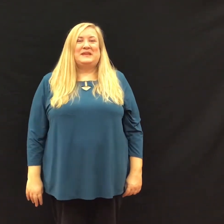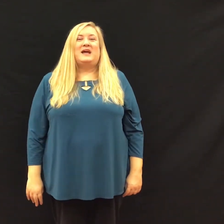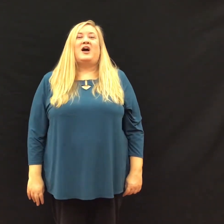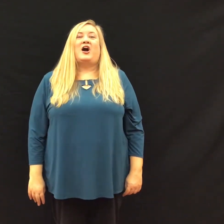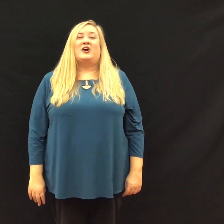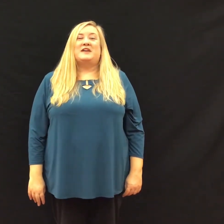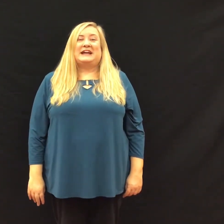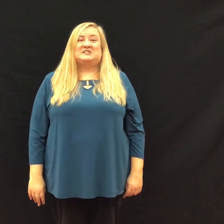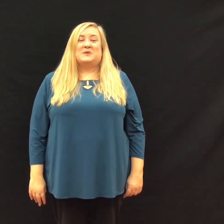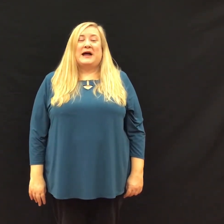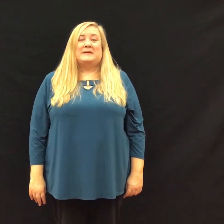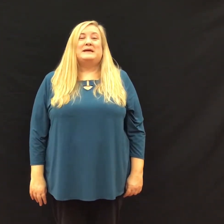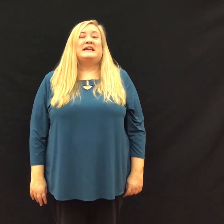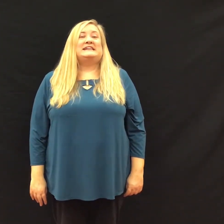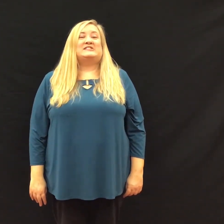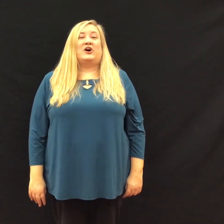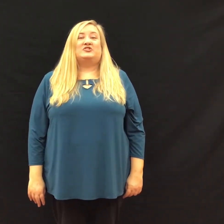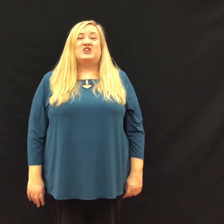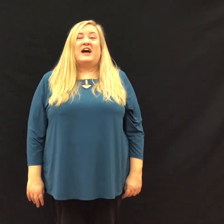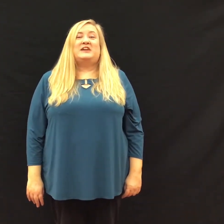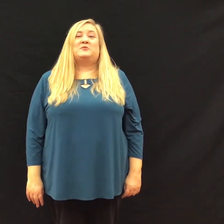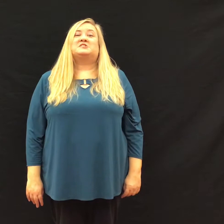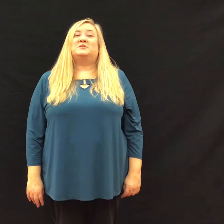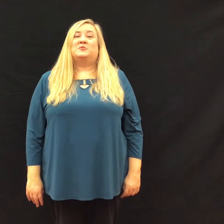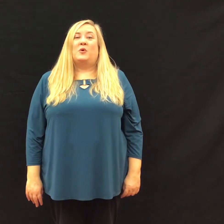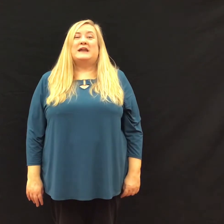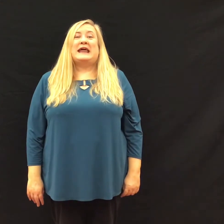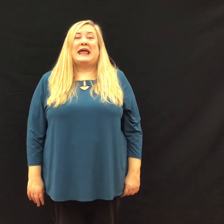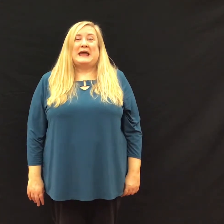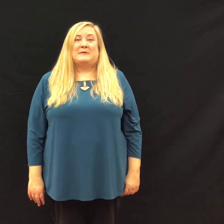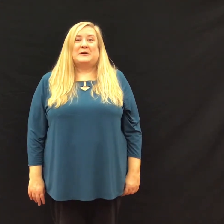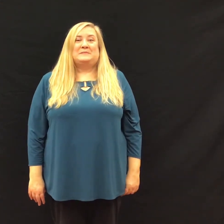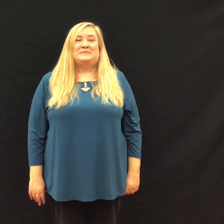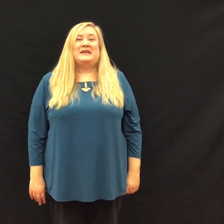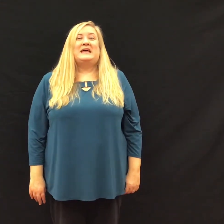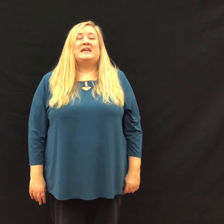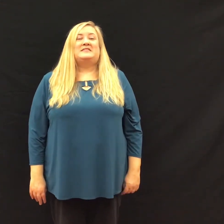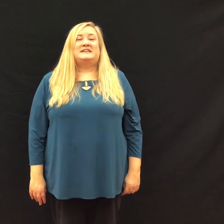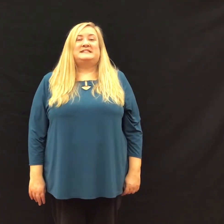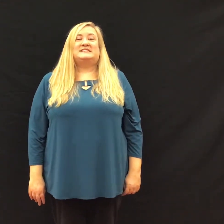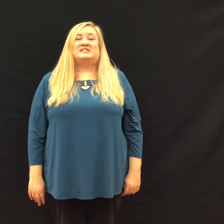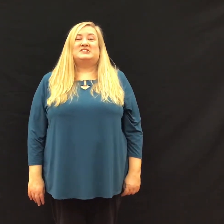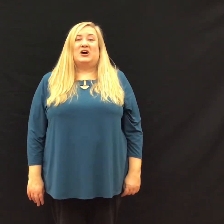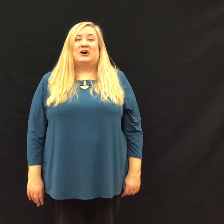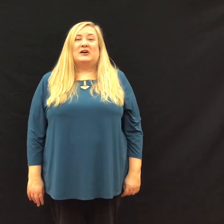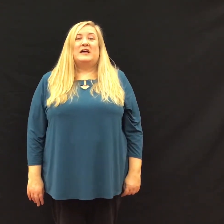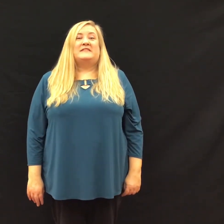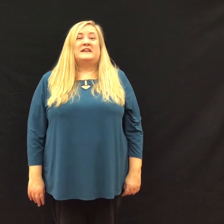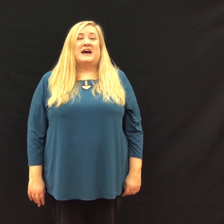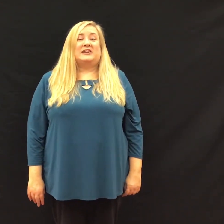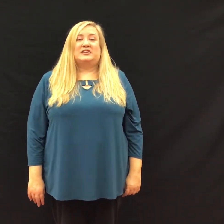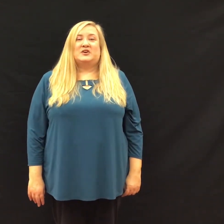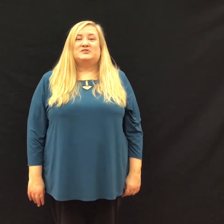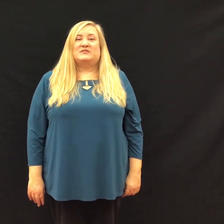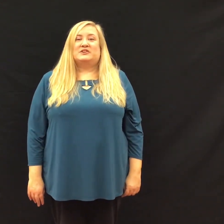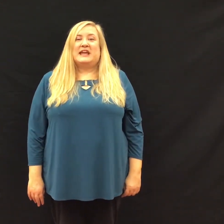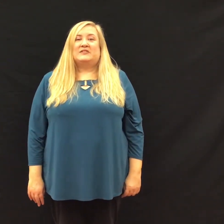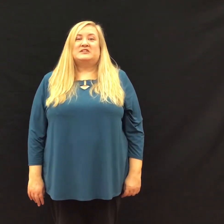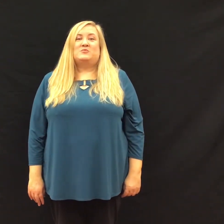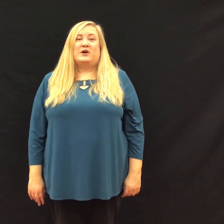Our next rhyme is called Johnny Works with One Hammer. This is a song that not only goes over counting one